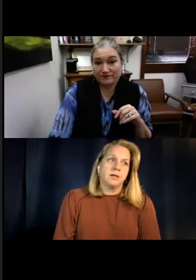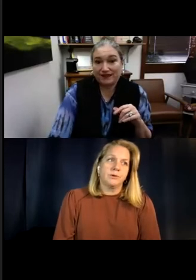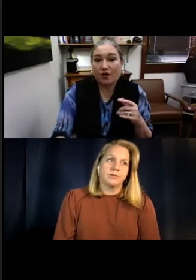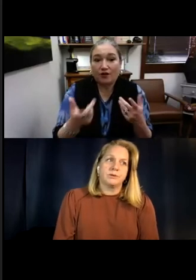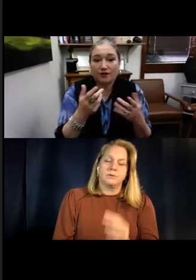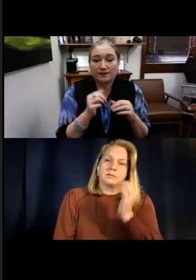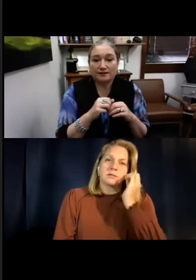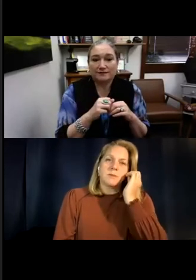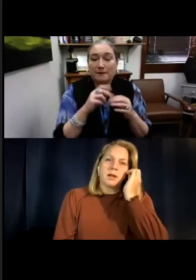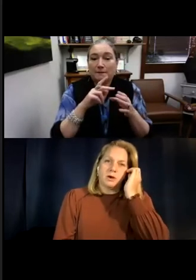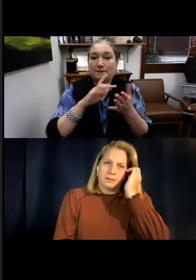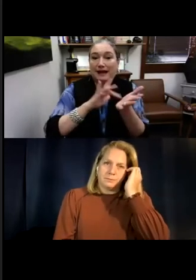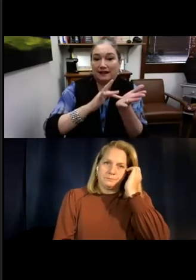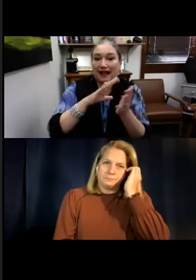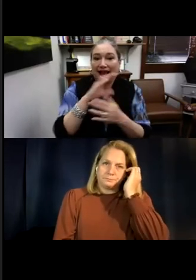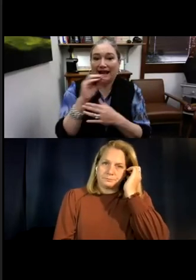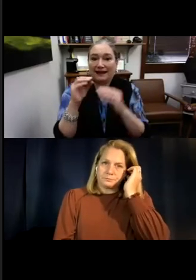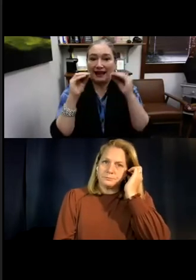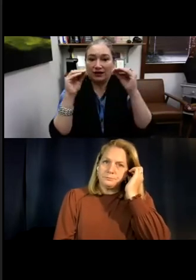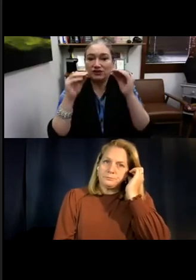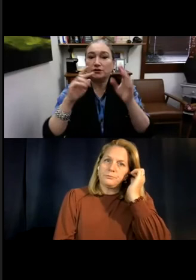Number two, systematic audism.